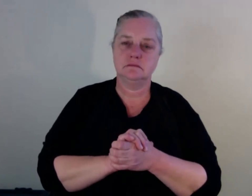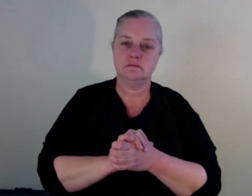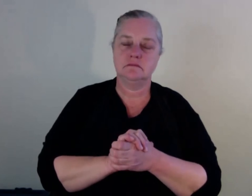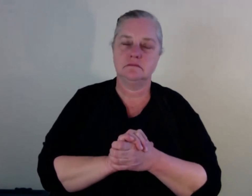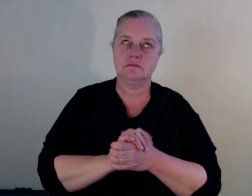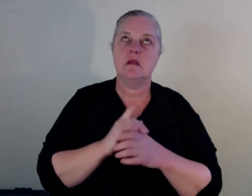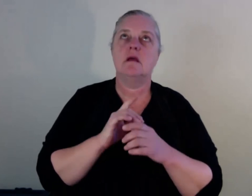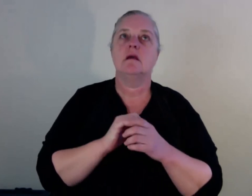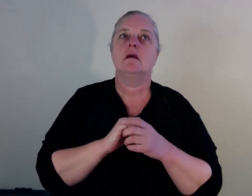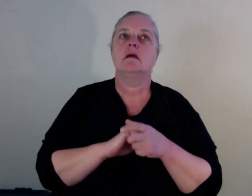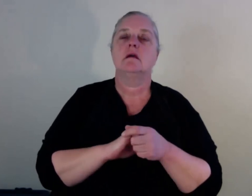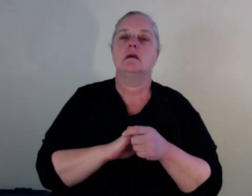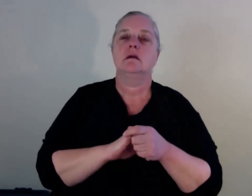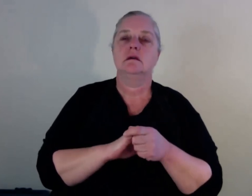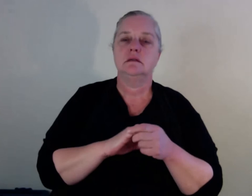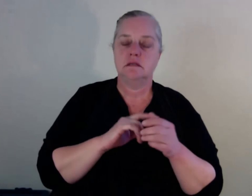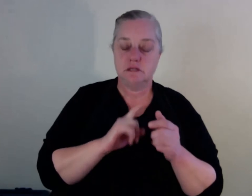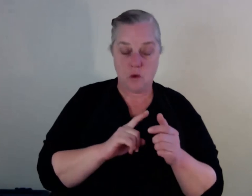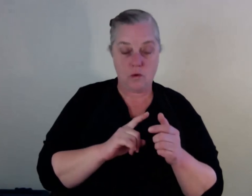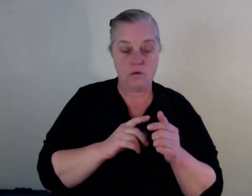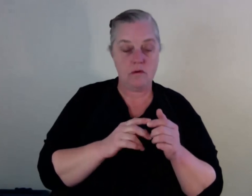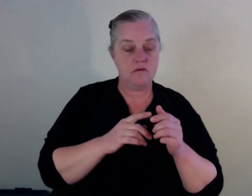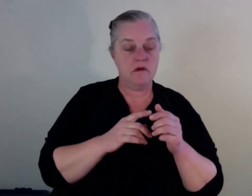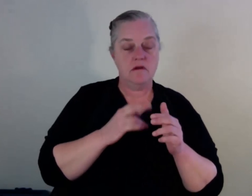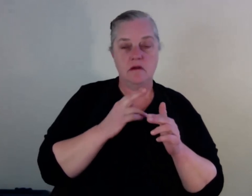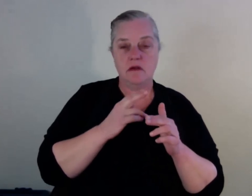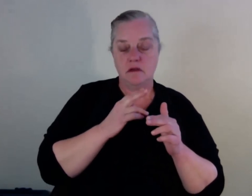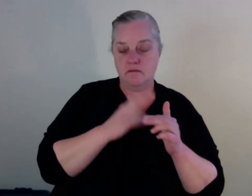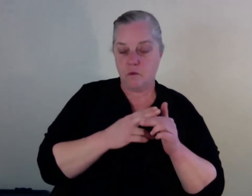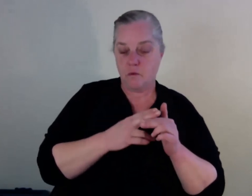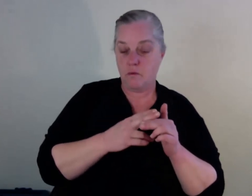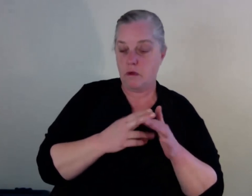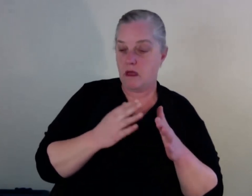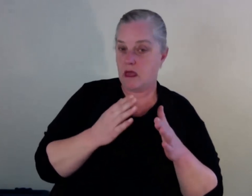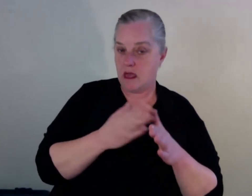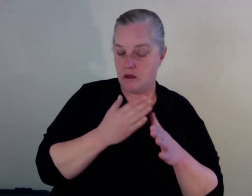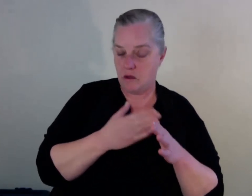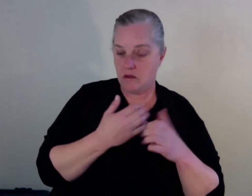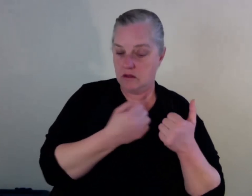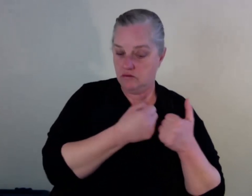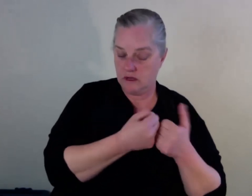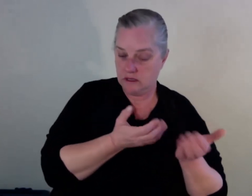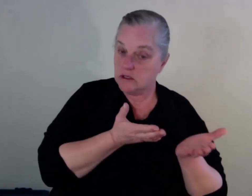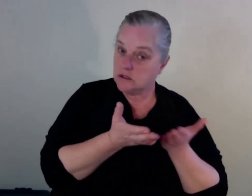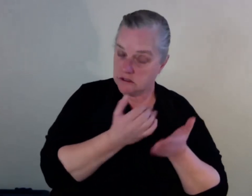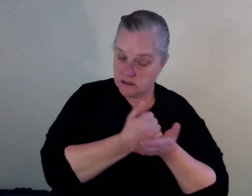and other drug services provide to assist you in your alcohol and other drug treatment journey